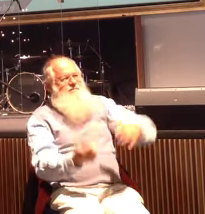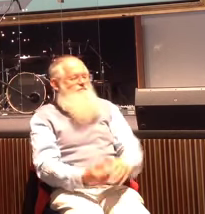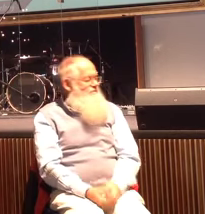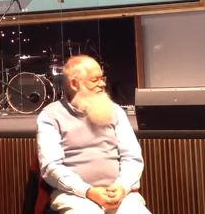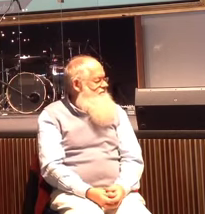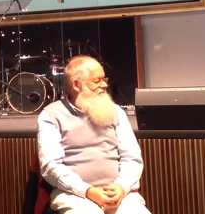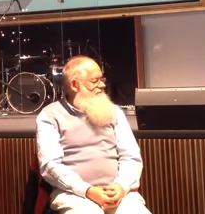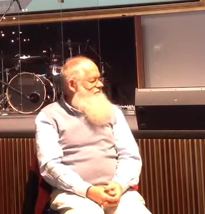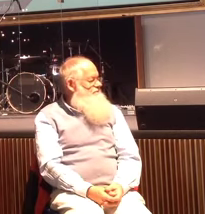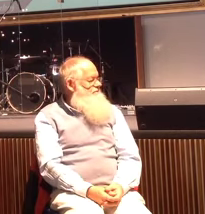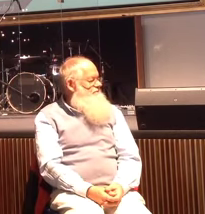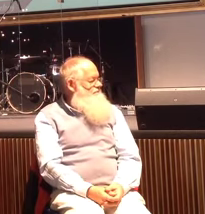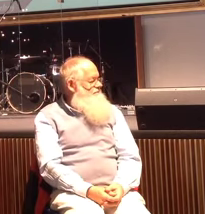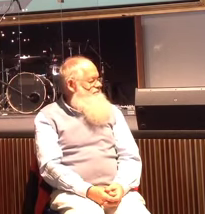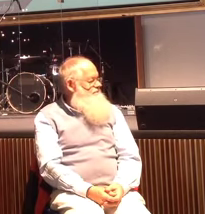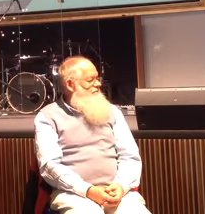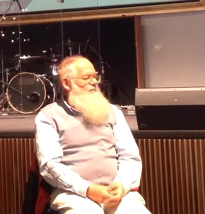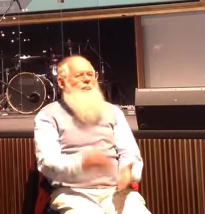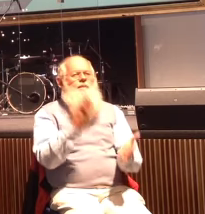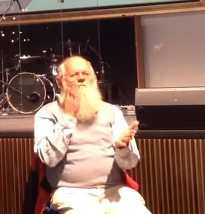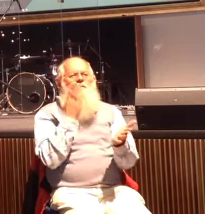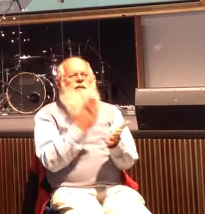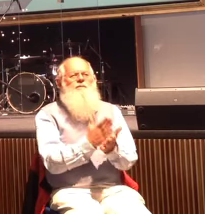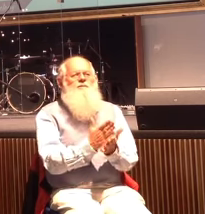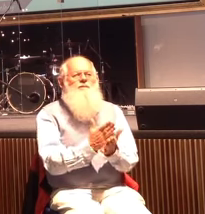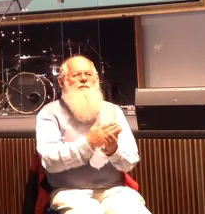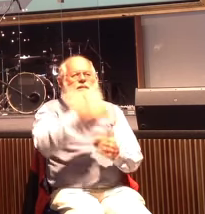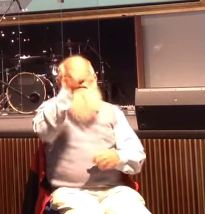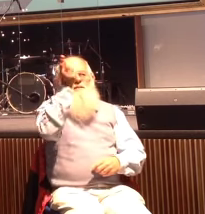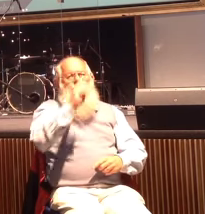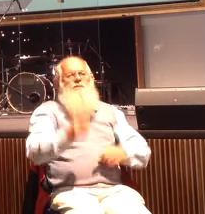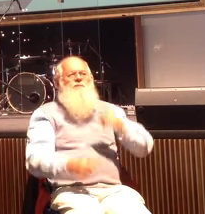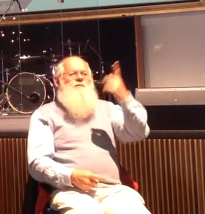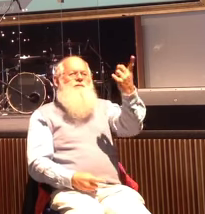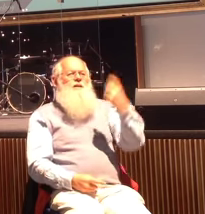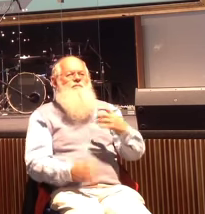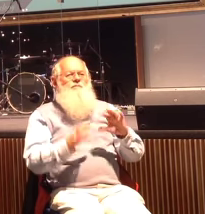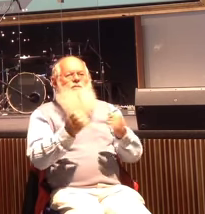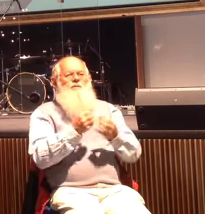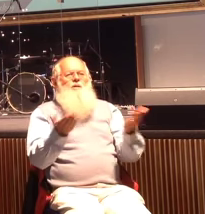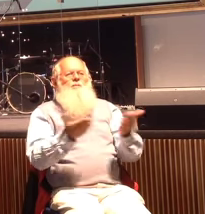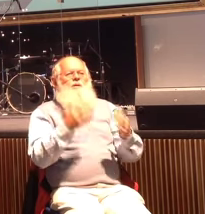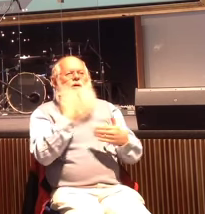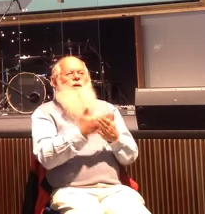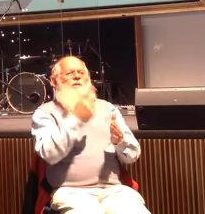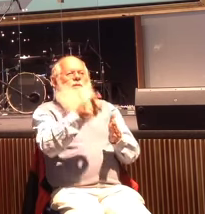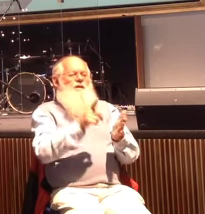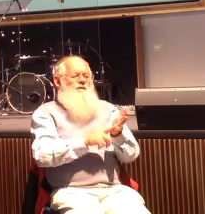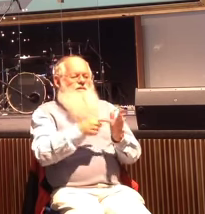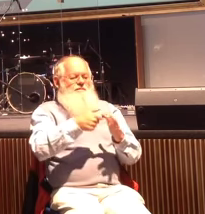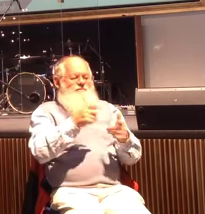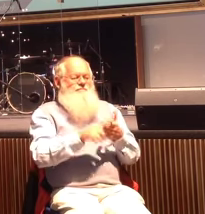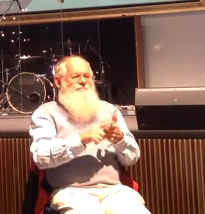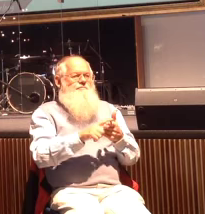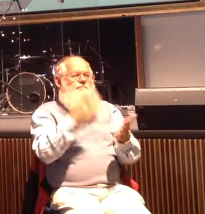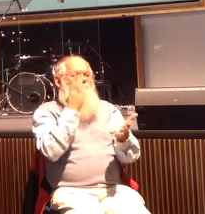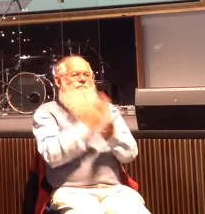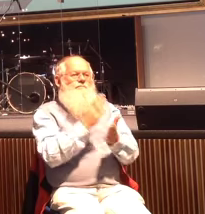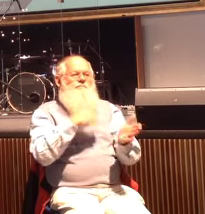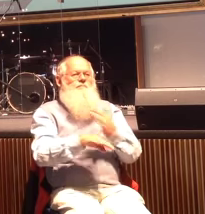Out of nowhere. It's true that storms come out of nowhere on that lake. I'm starting to learn that it's true in life, storms